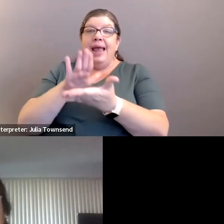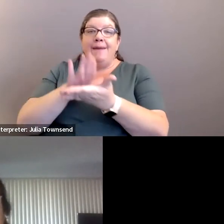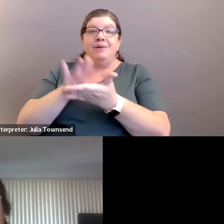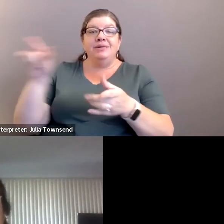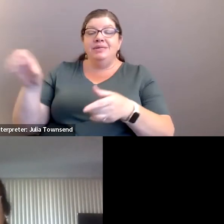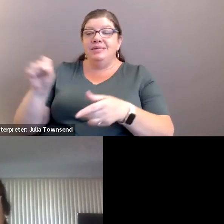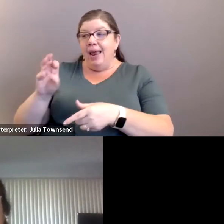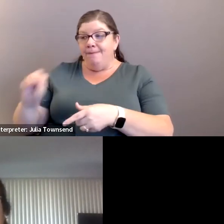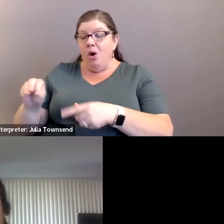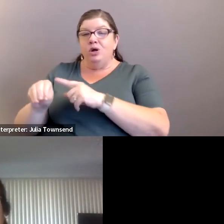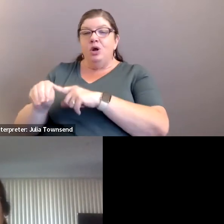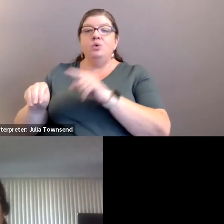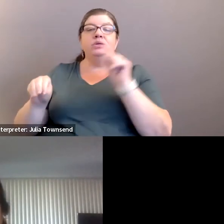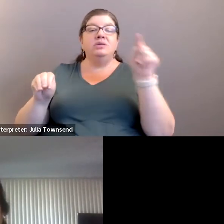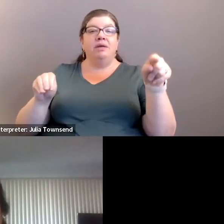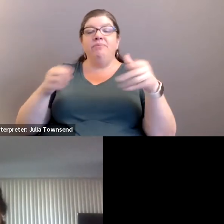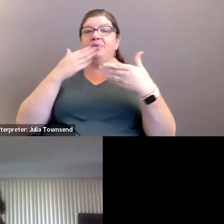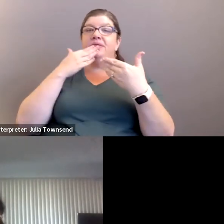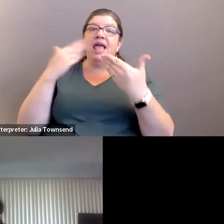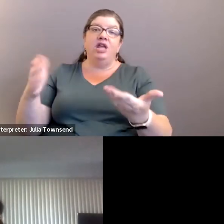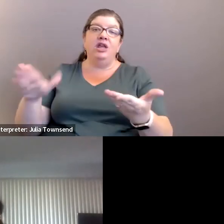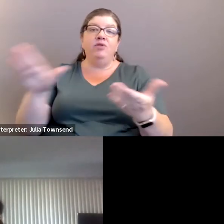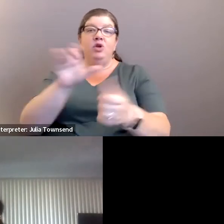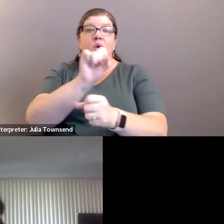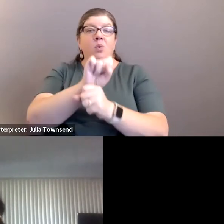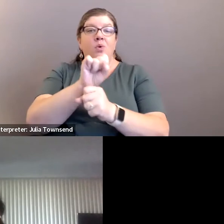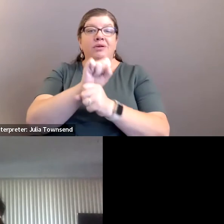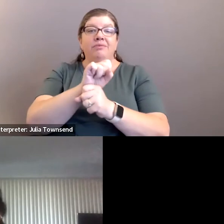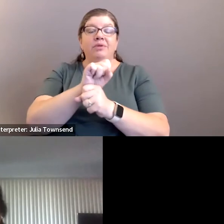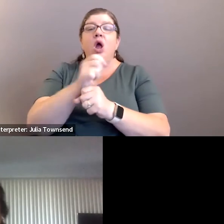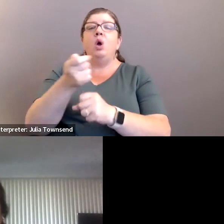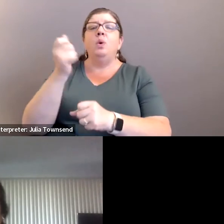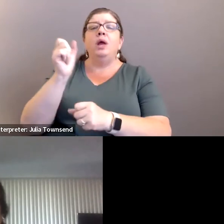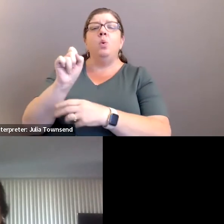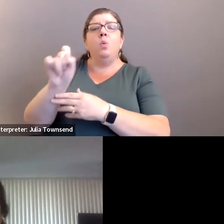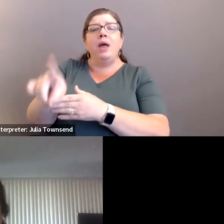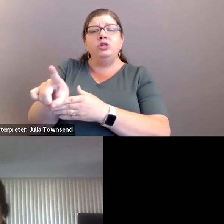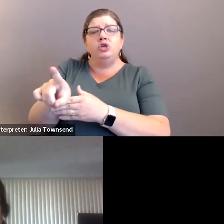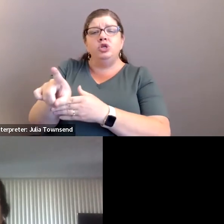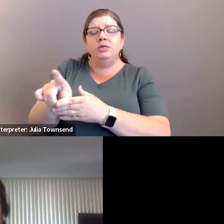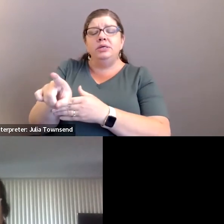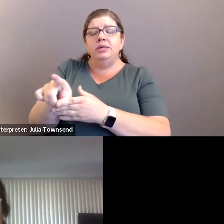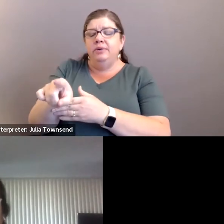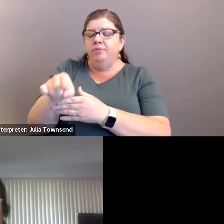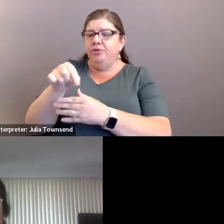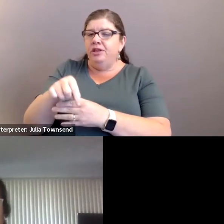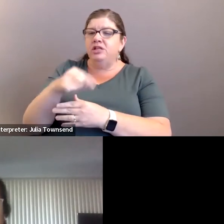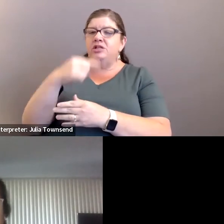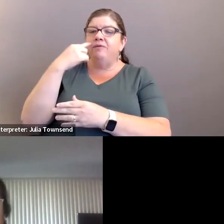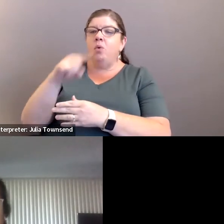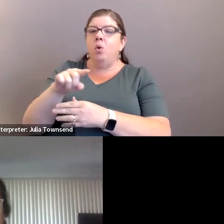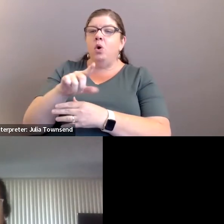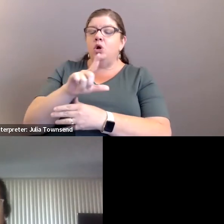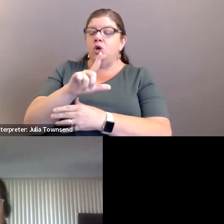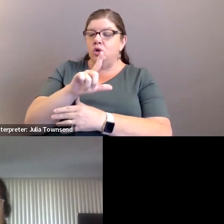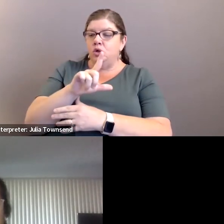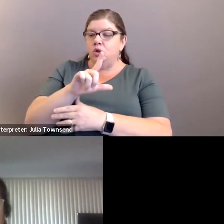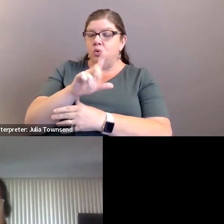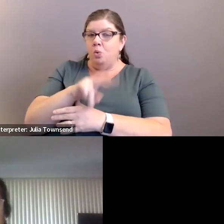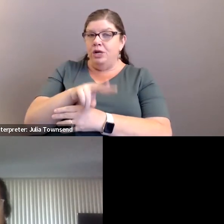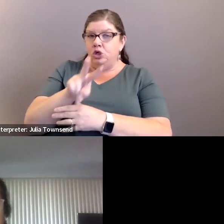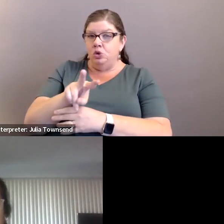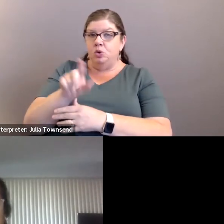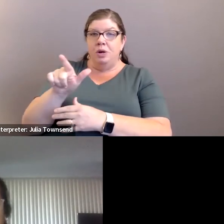at San Marcos and thank you for your work quick question on this this is for the 20 to